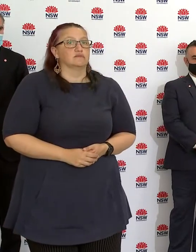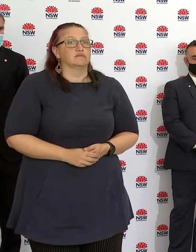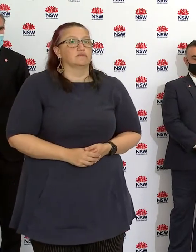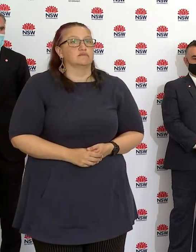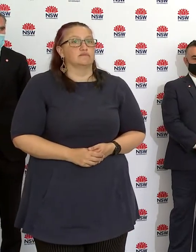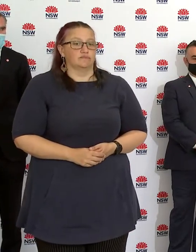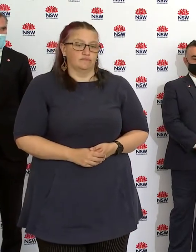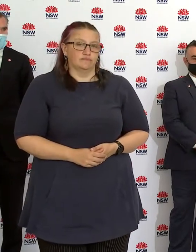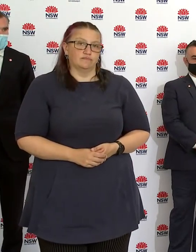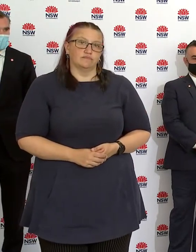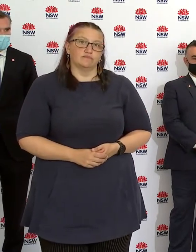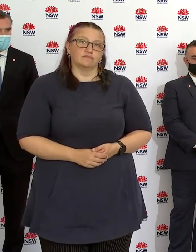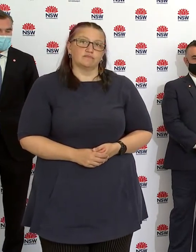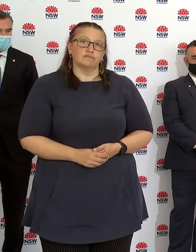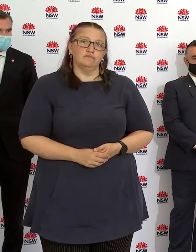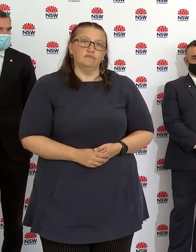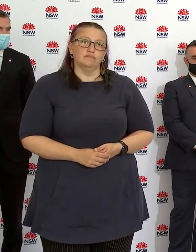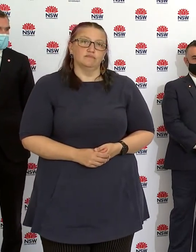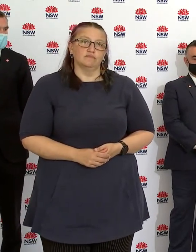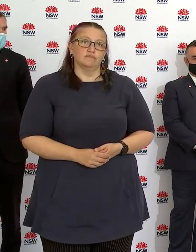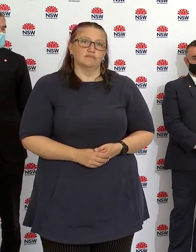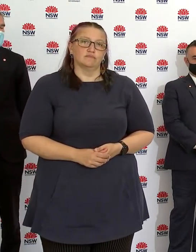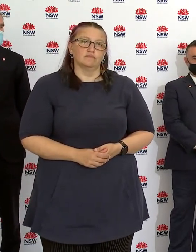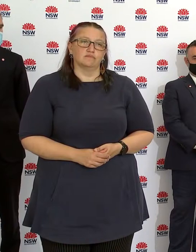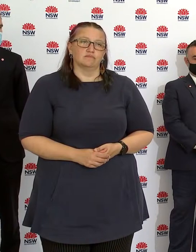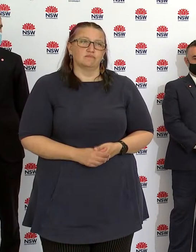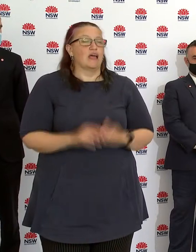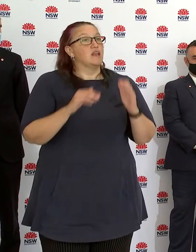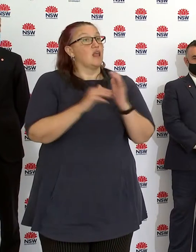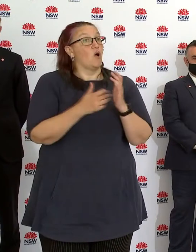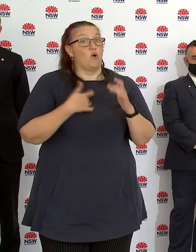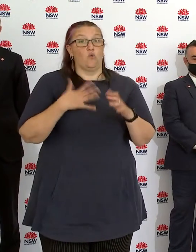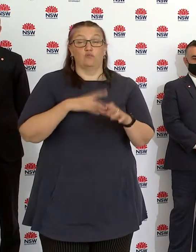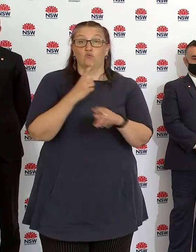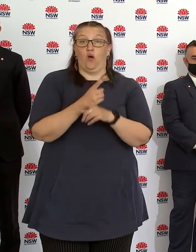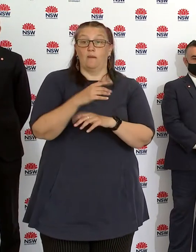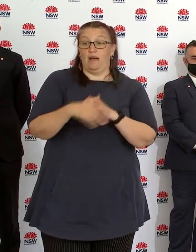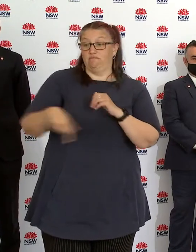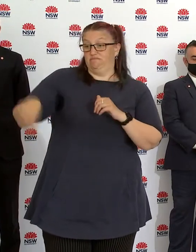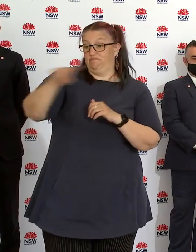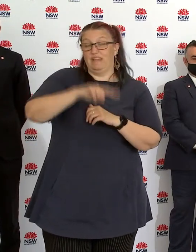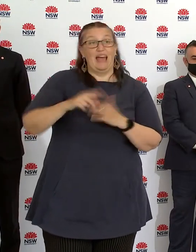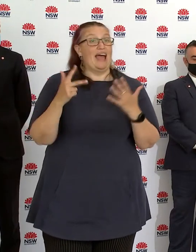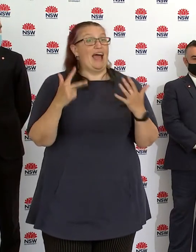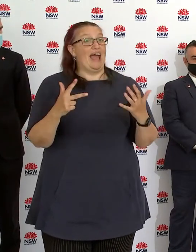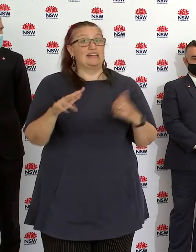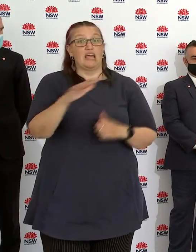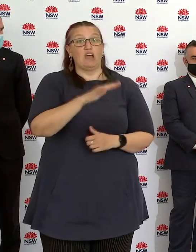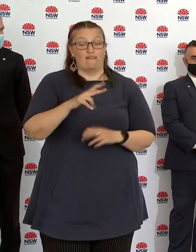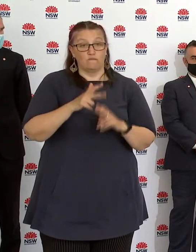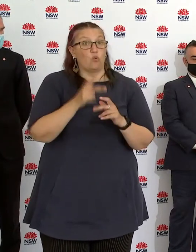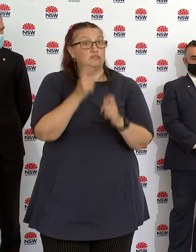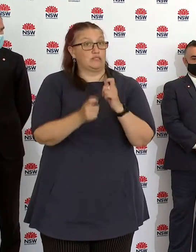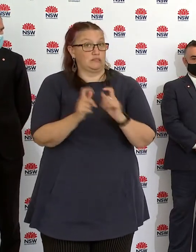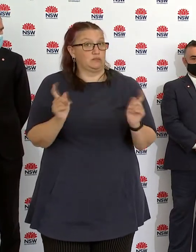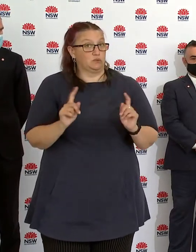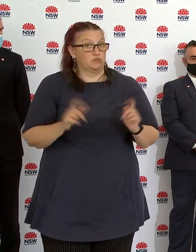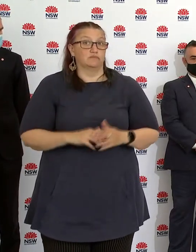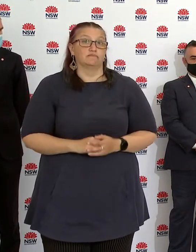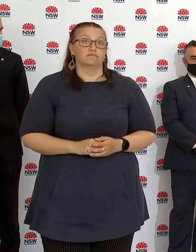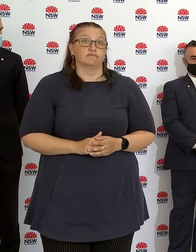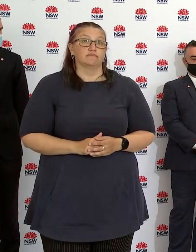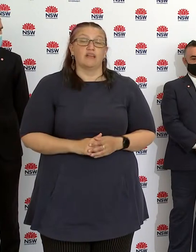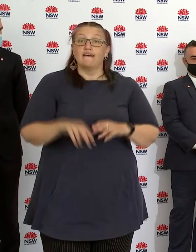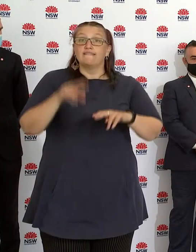Can I also stress that in relation to testing for people coming out of those local government areas, the Fairfield local government area will now be